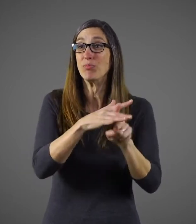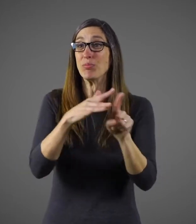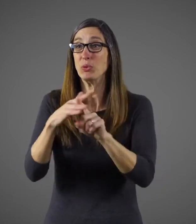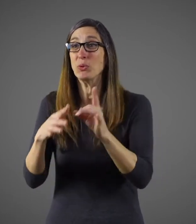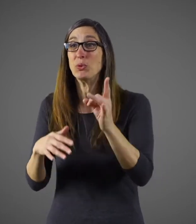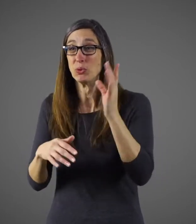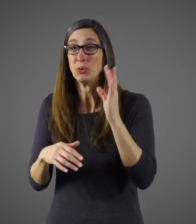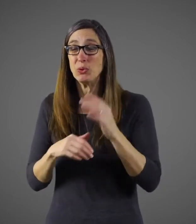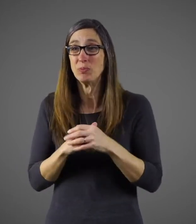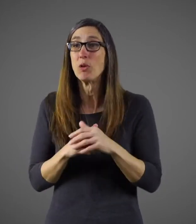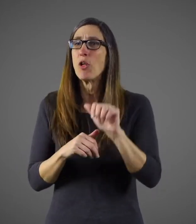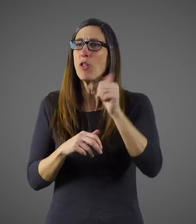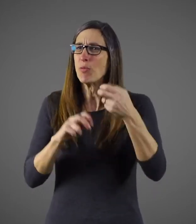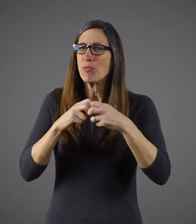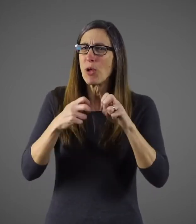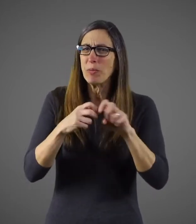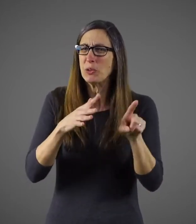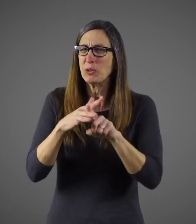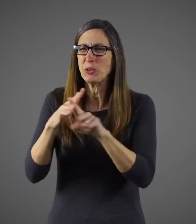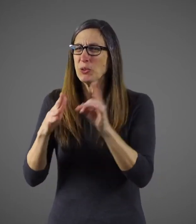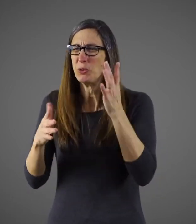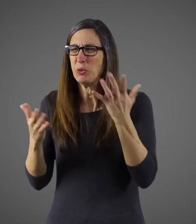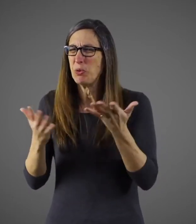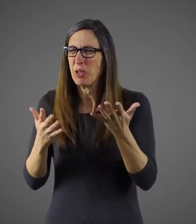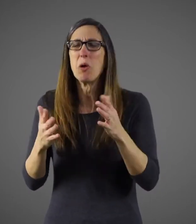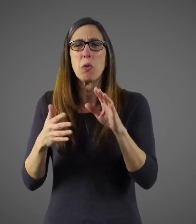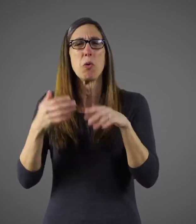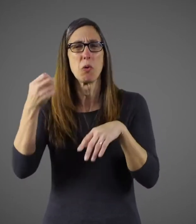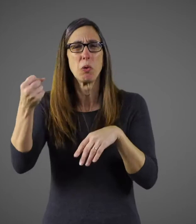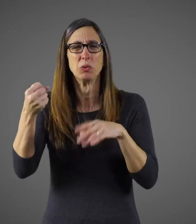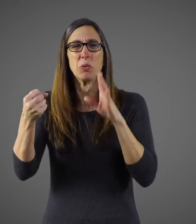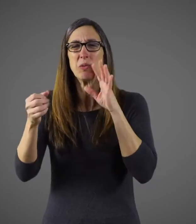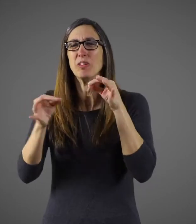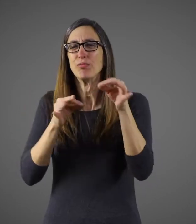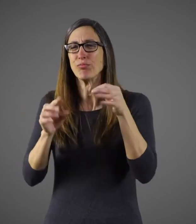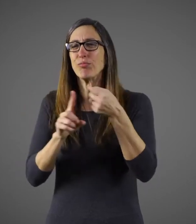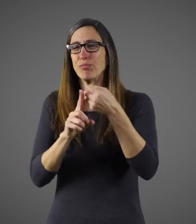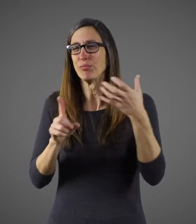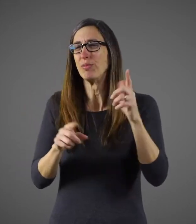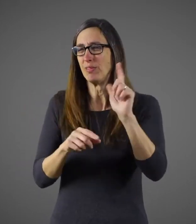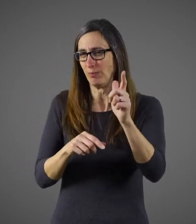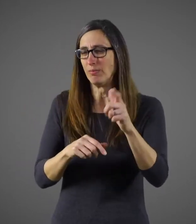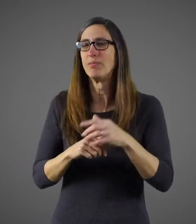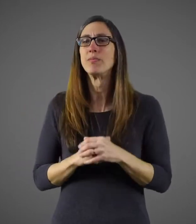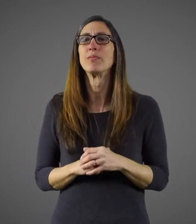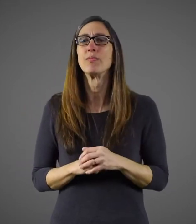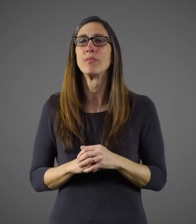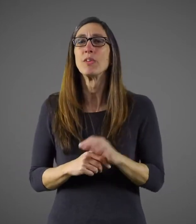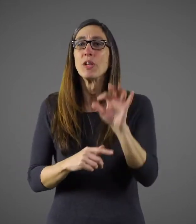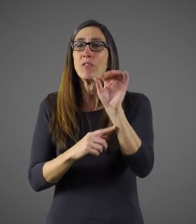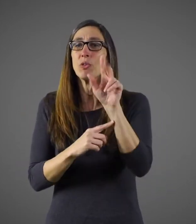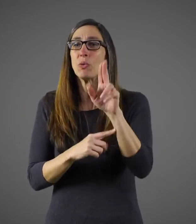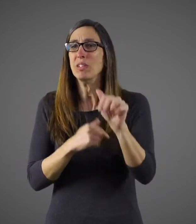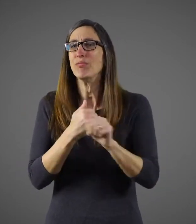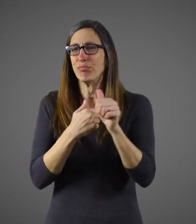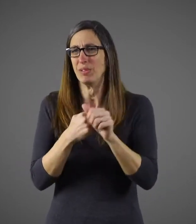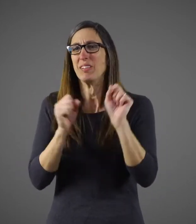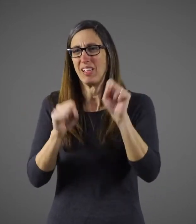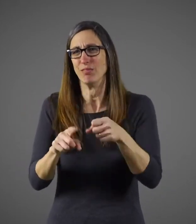serious situation. I'll describe the kinds of problems that might occur with those groups later in this video. Flu can be